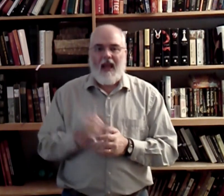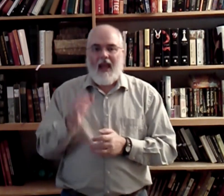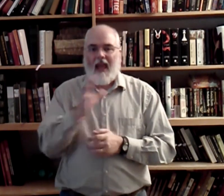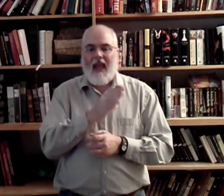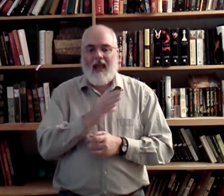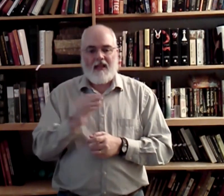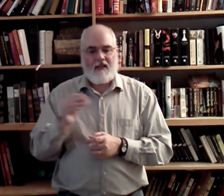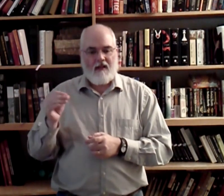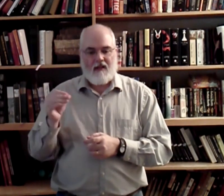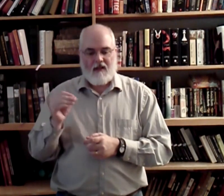And.